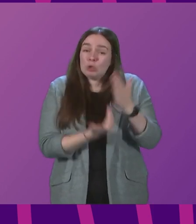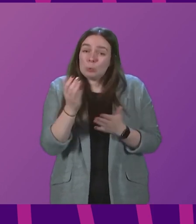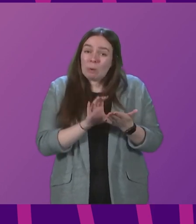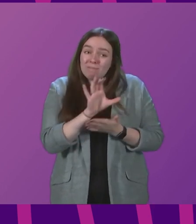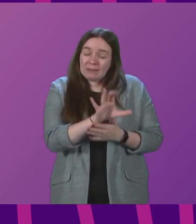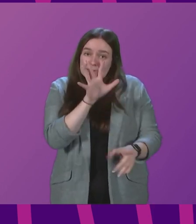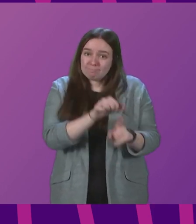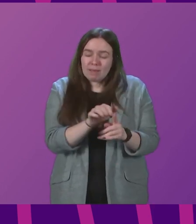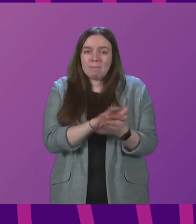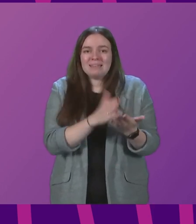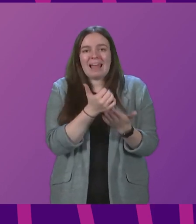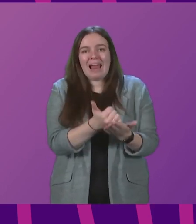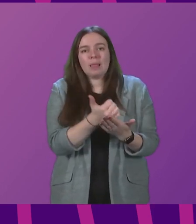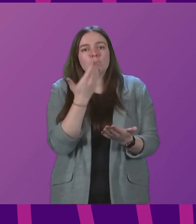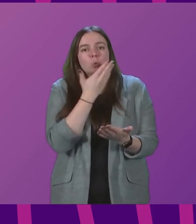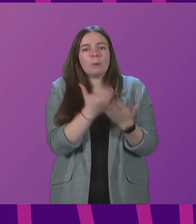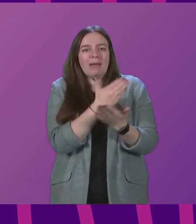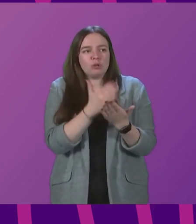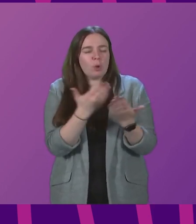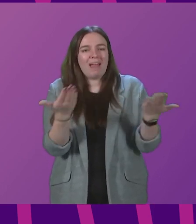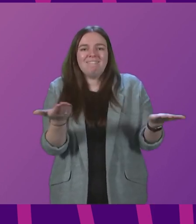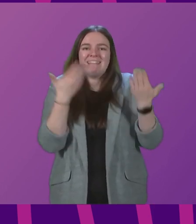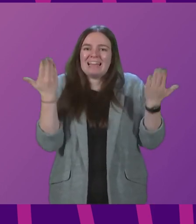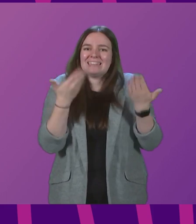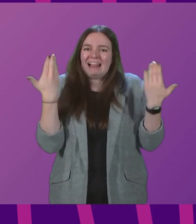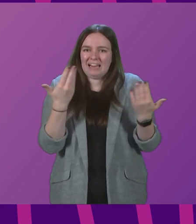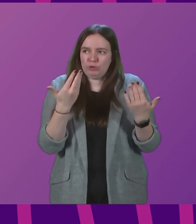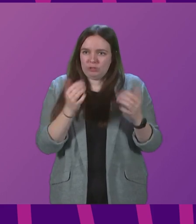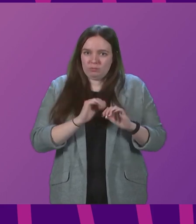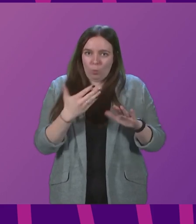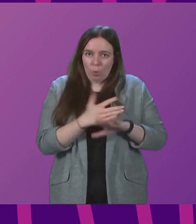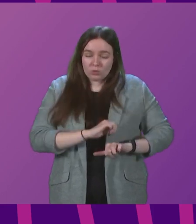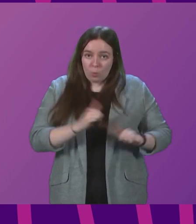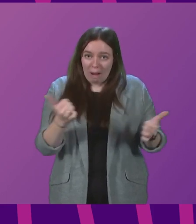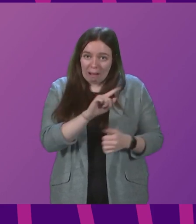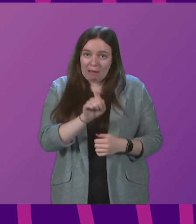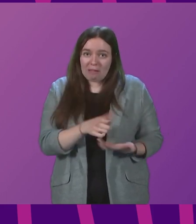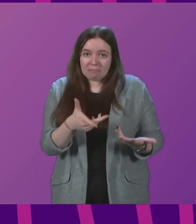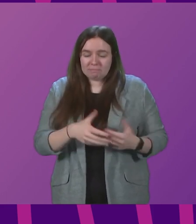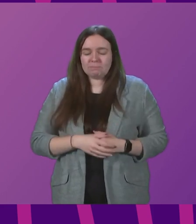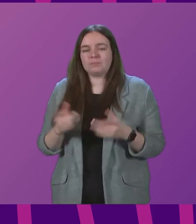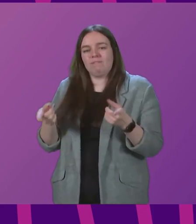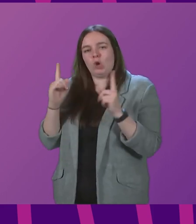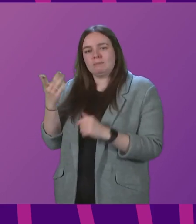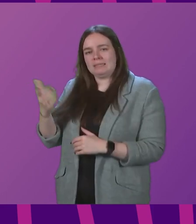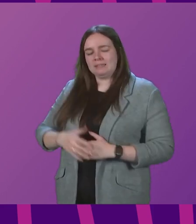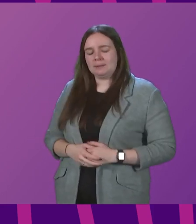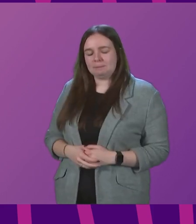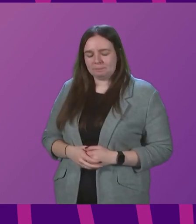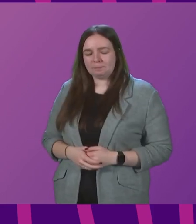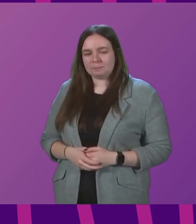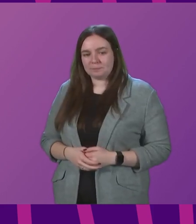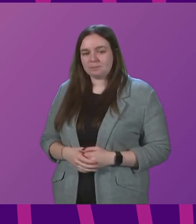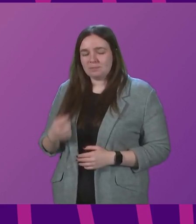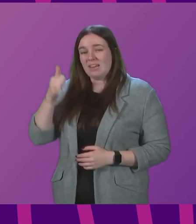to help schools ensure that ventilation is as effective as it can be? First Minister. We have, as